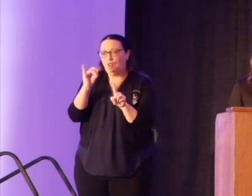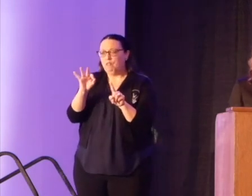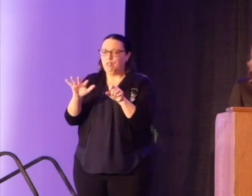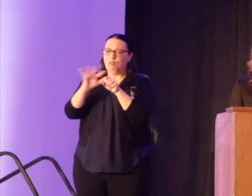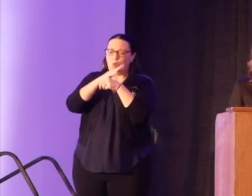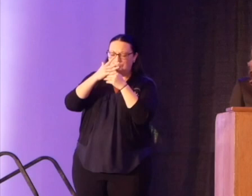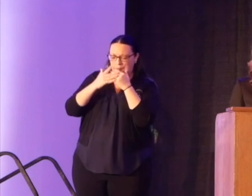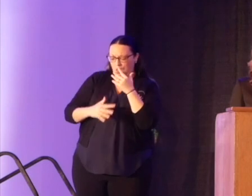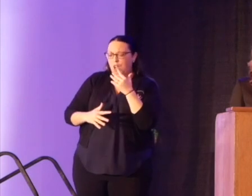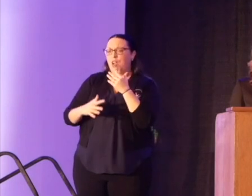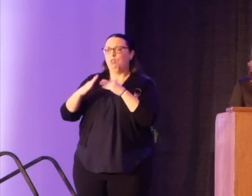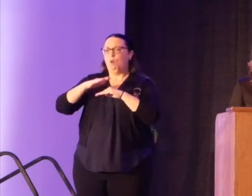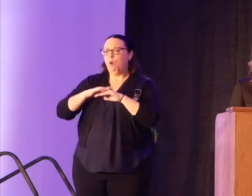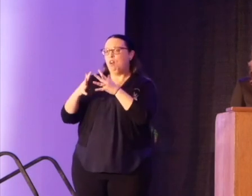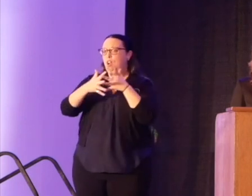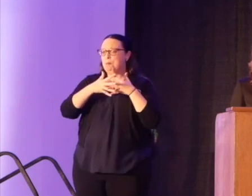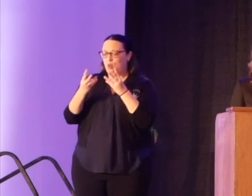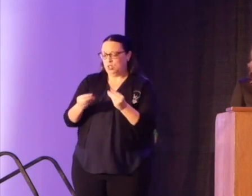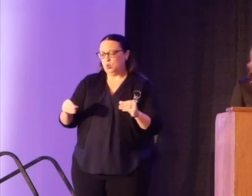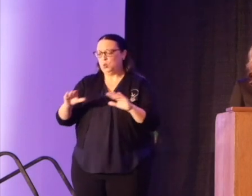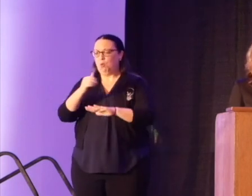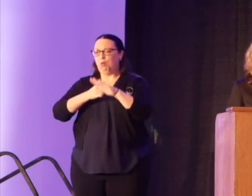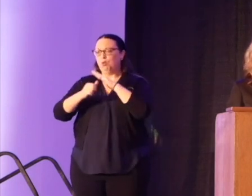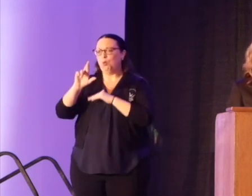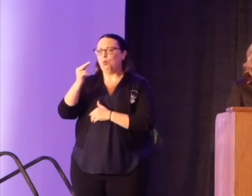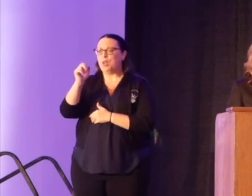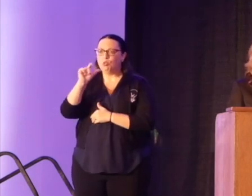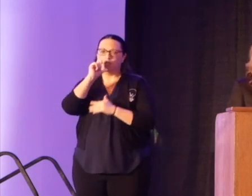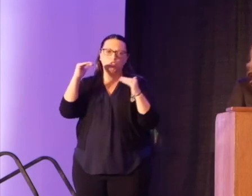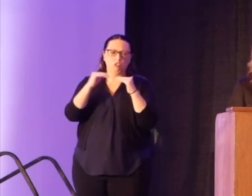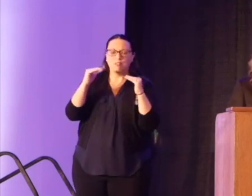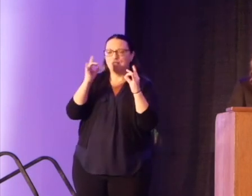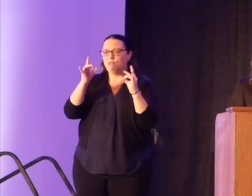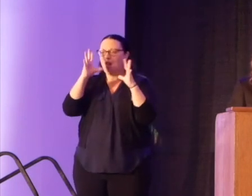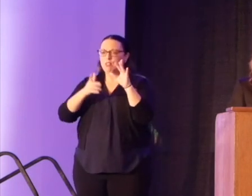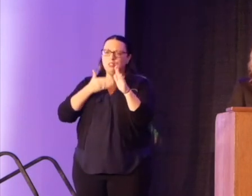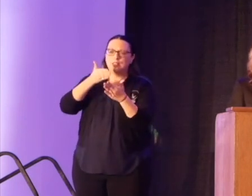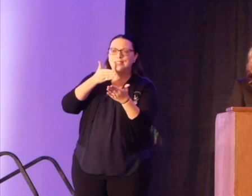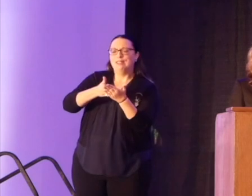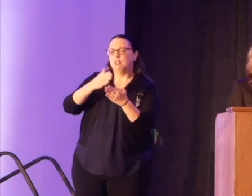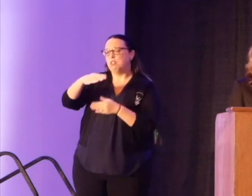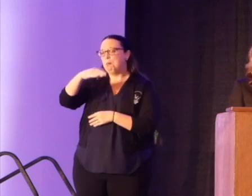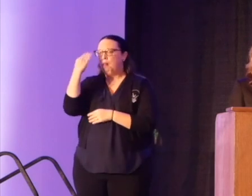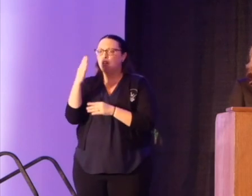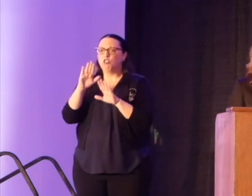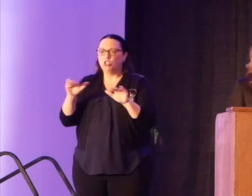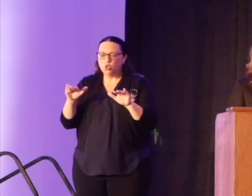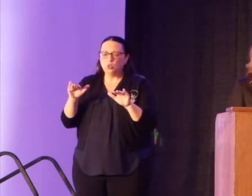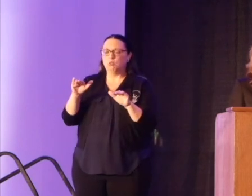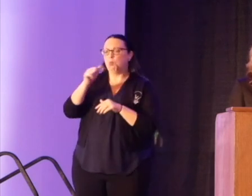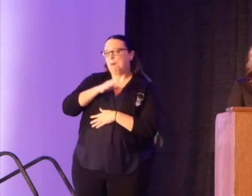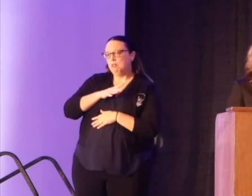shed on American soil in the name of racial injustice and violence against black children, women, and